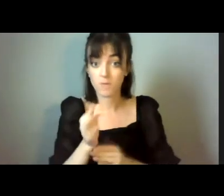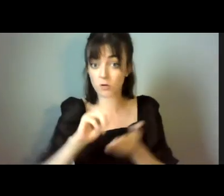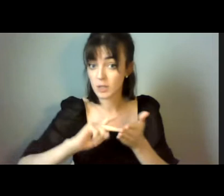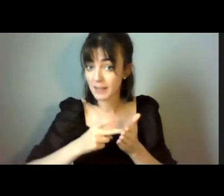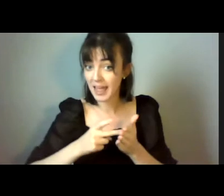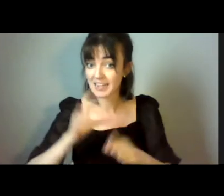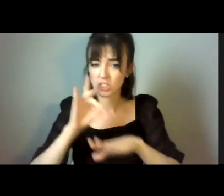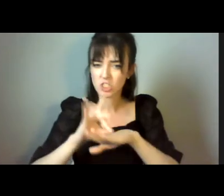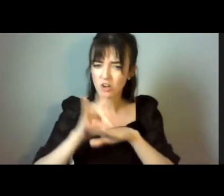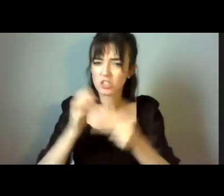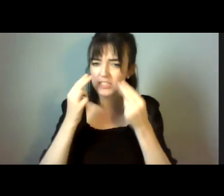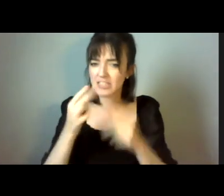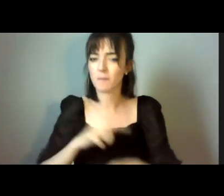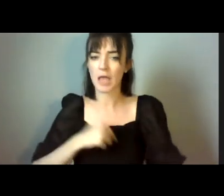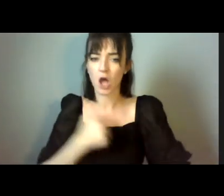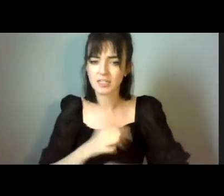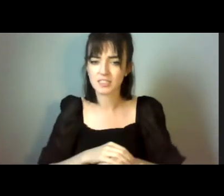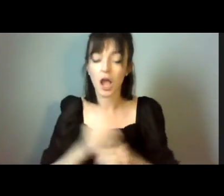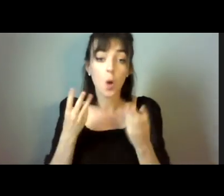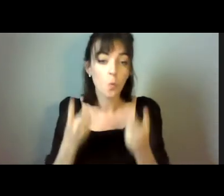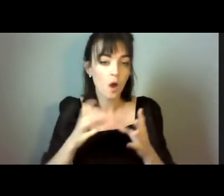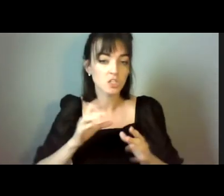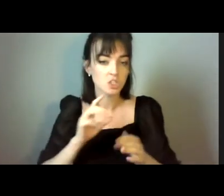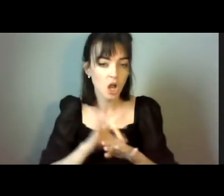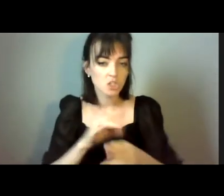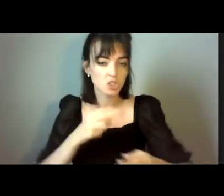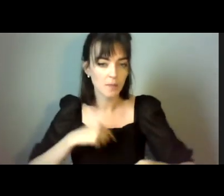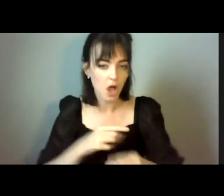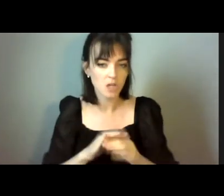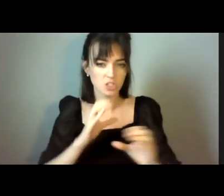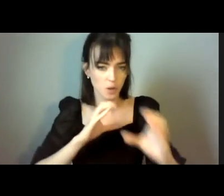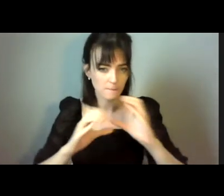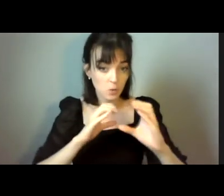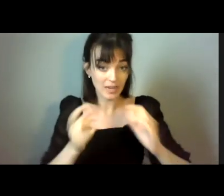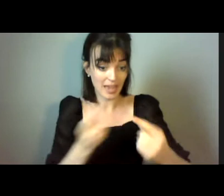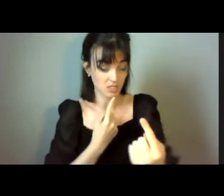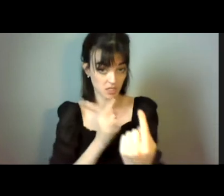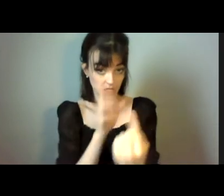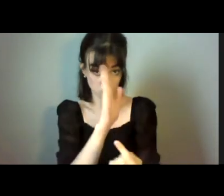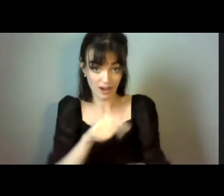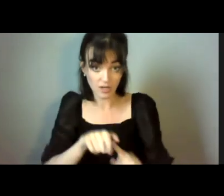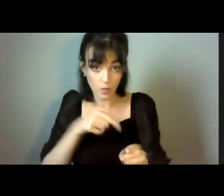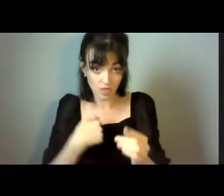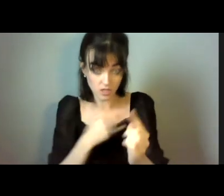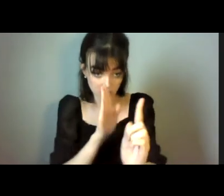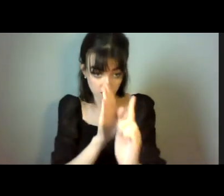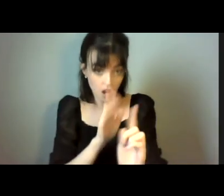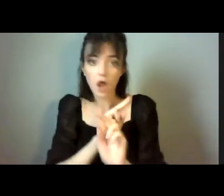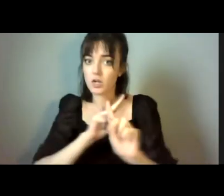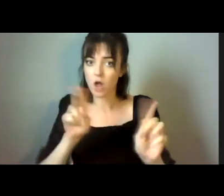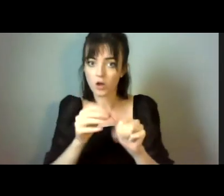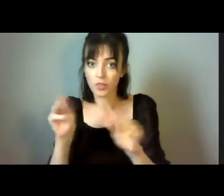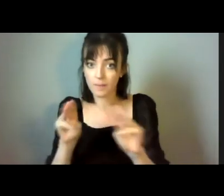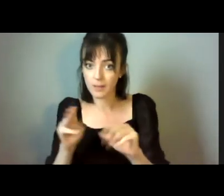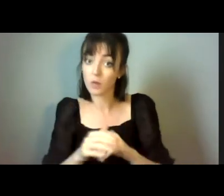us, I suppose. We want them to be communicating to us and not to others, may I add, which they're very good at at the moment communicating to our families,